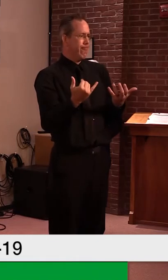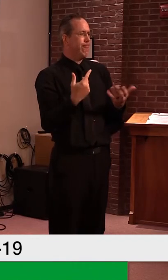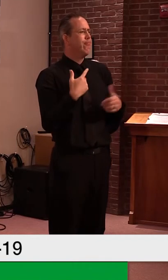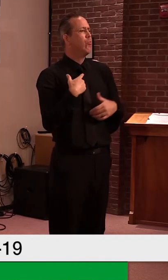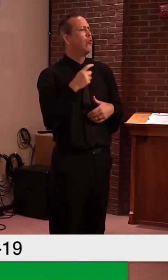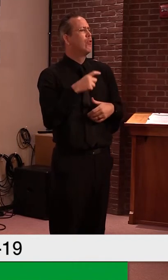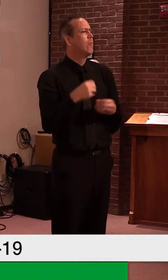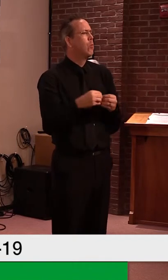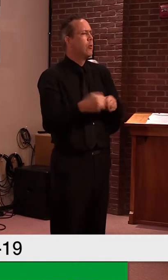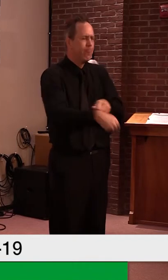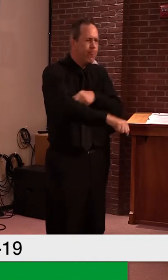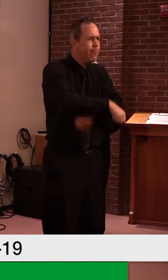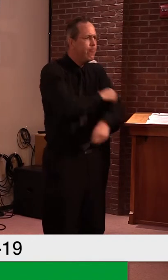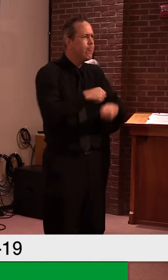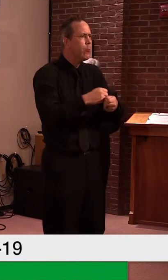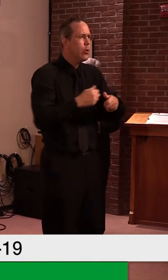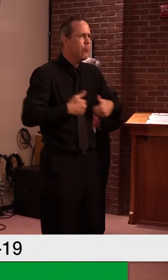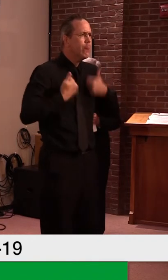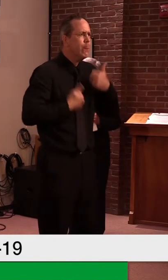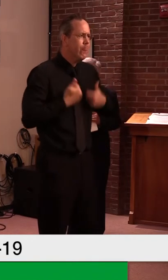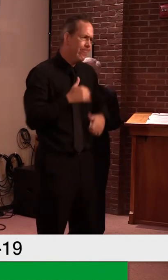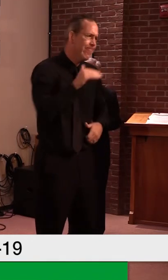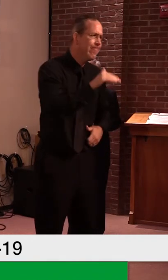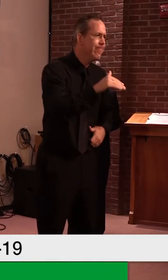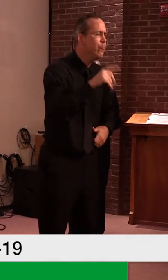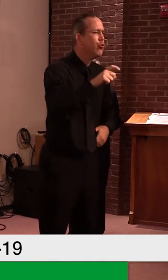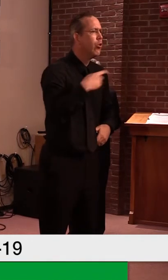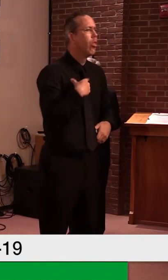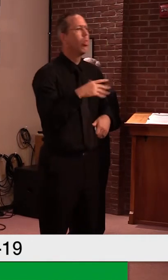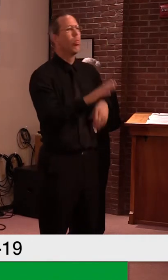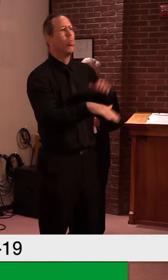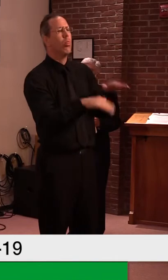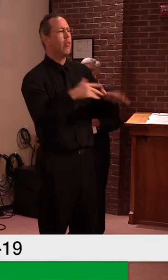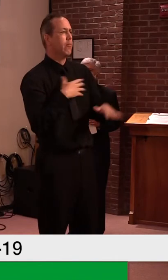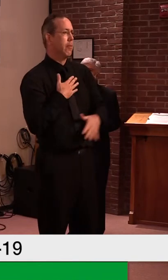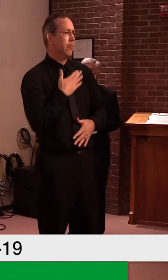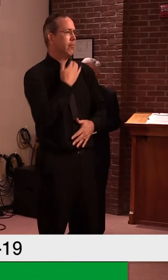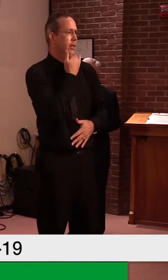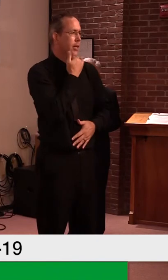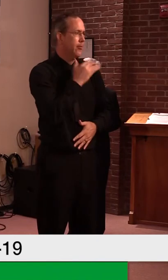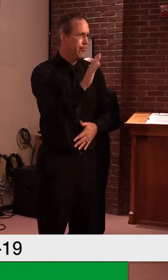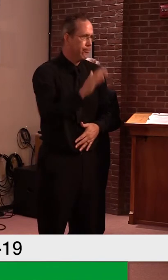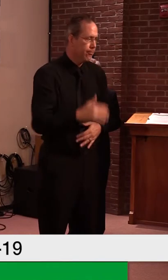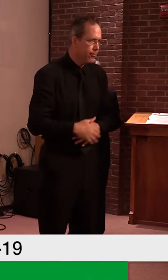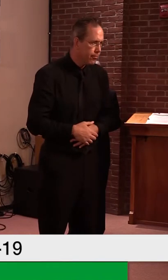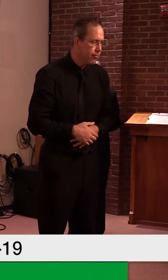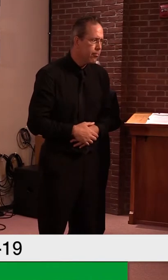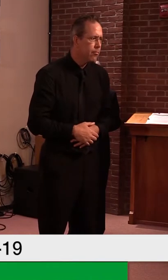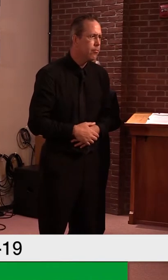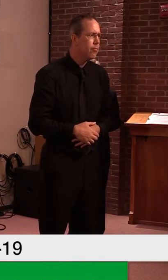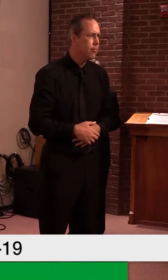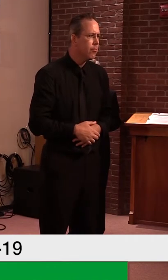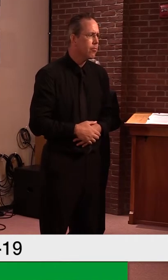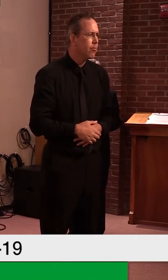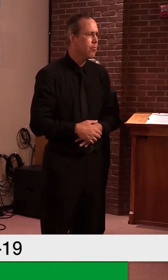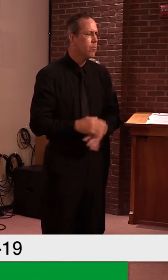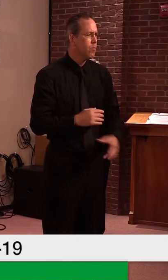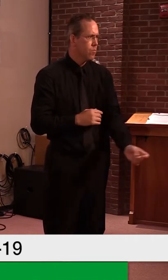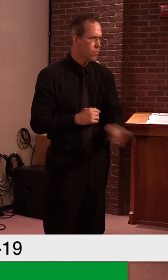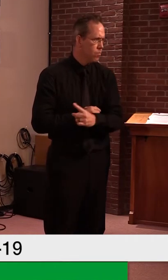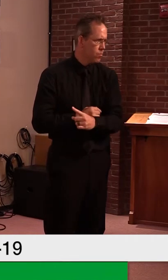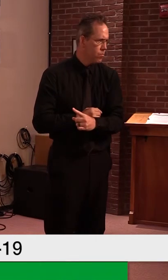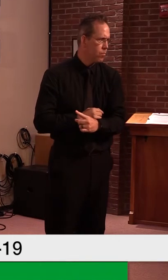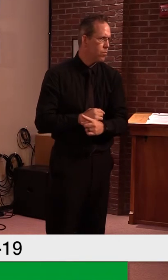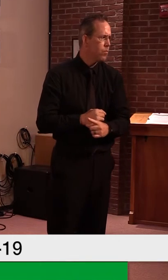but, um, it was just a, uh, shortcoming on our part. Can you clarify when, uh, Vermont